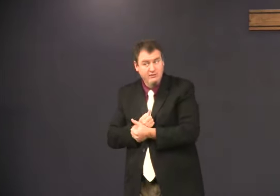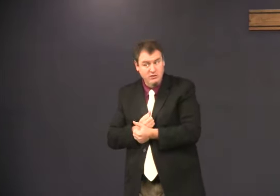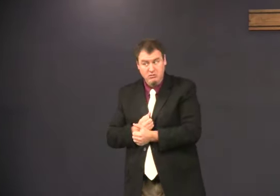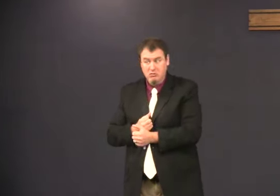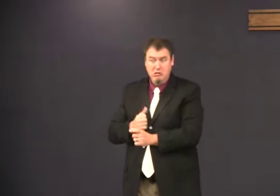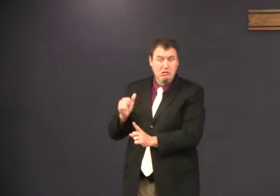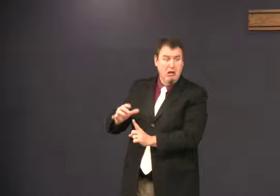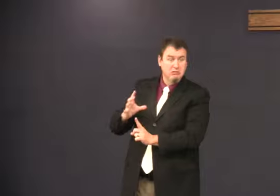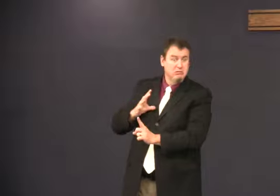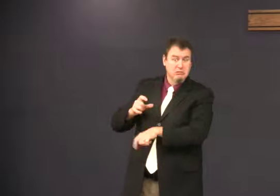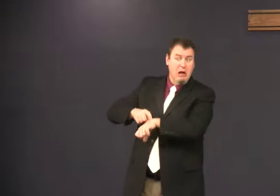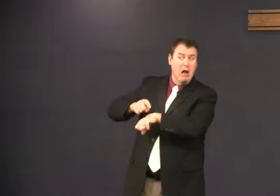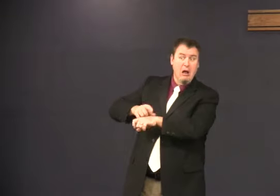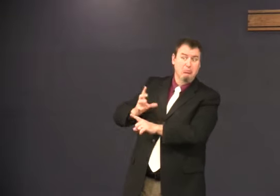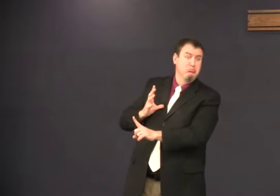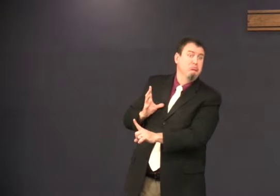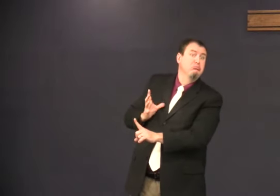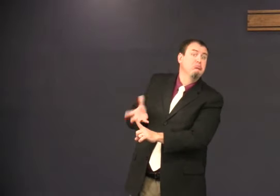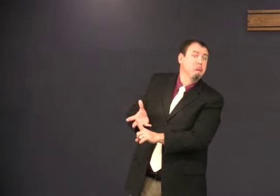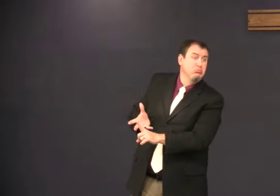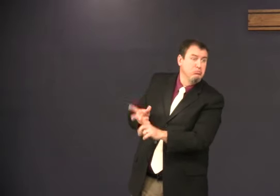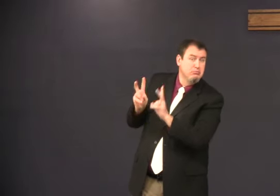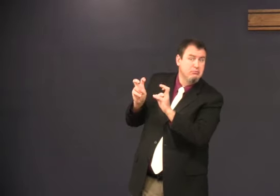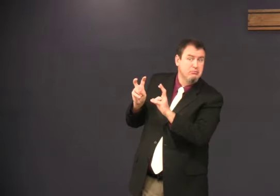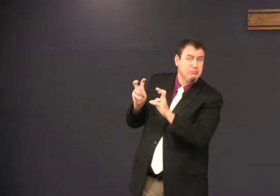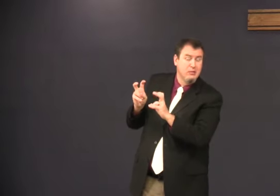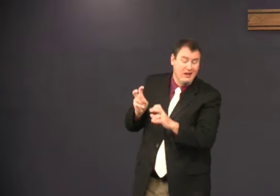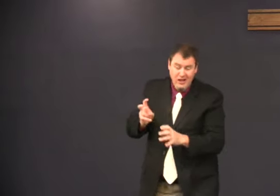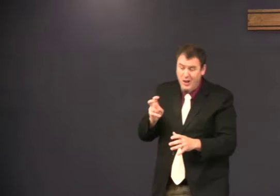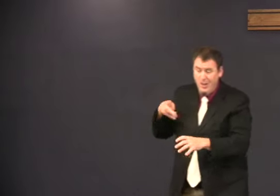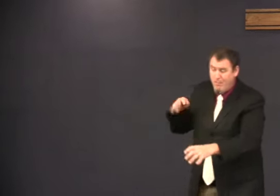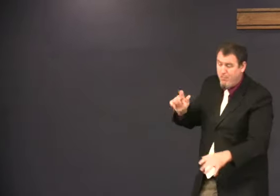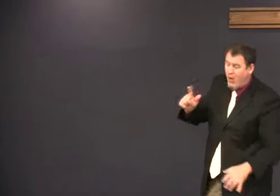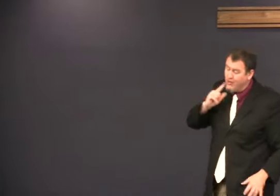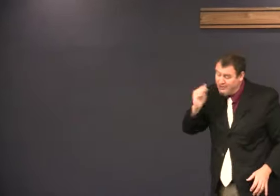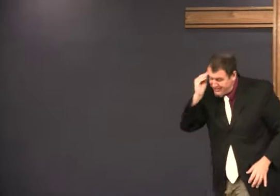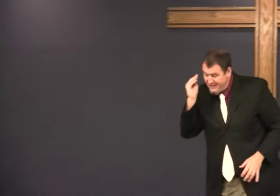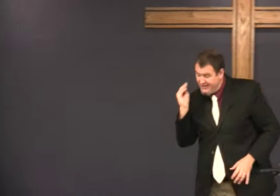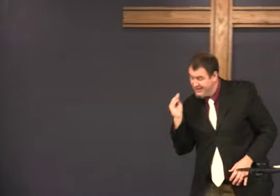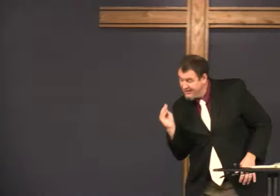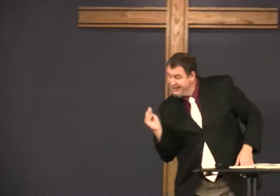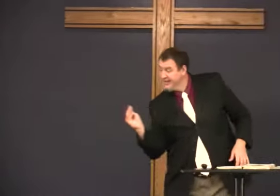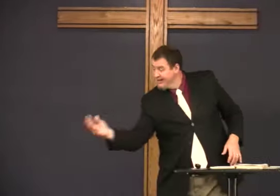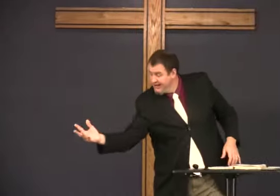Christians owning slaves. At that time, they were committed. Paul said,